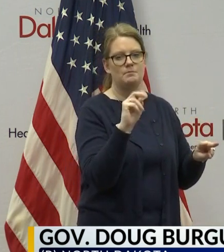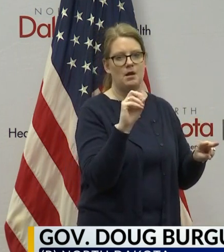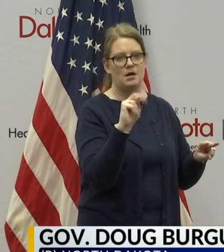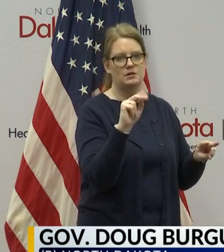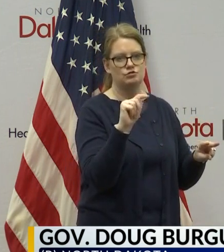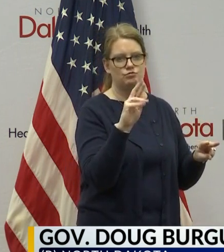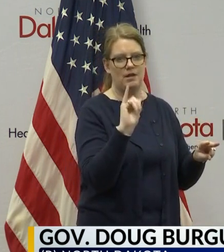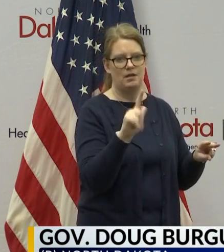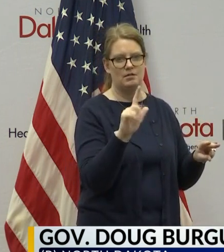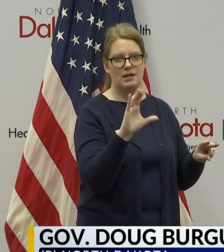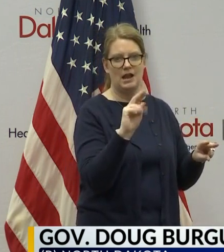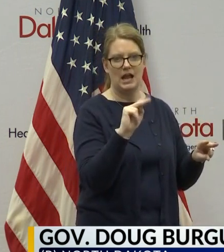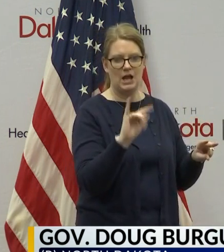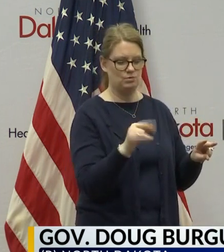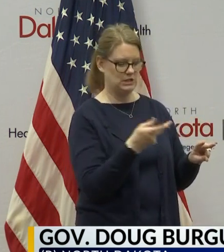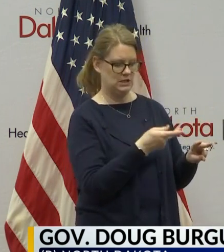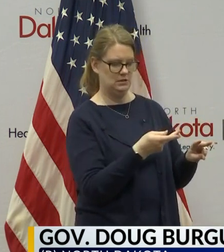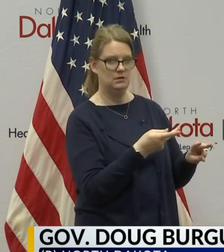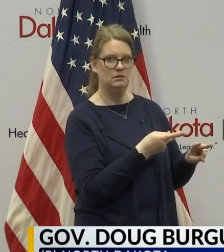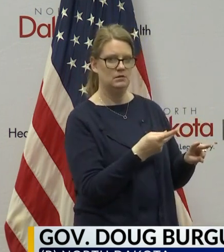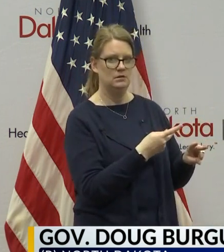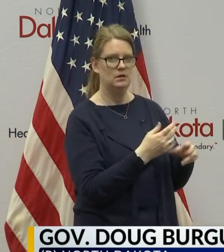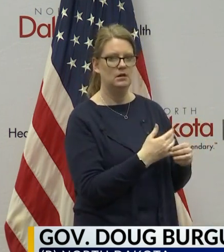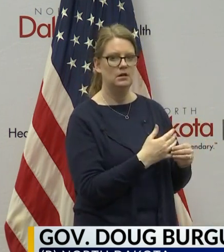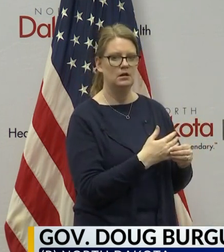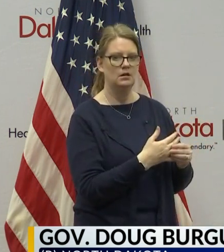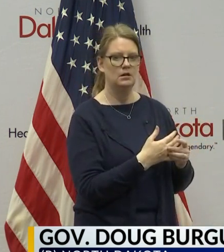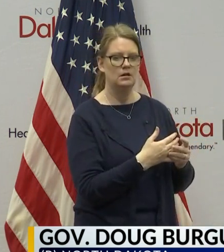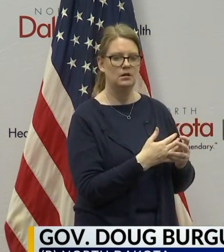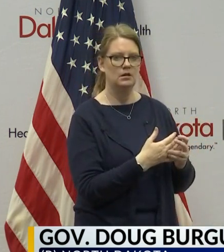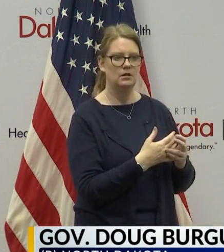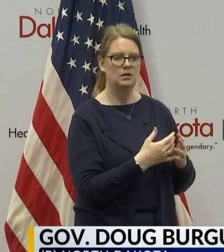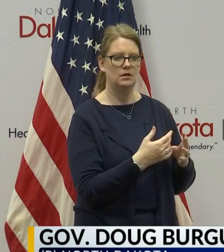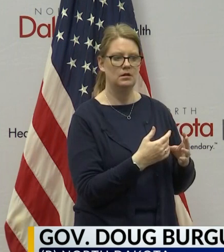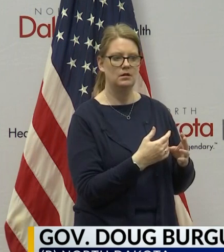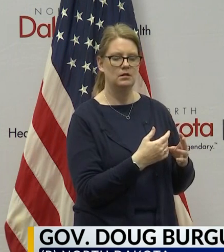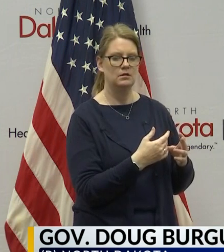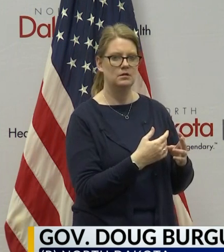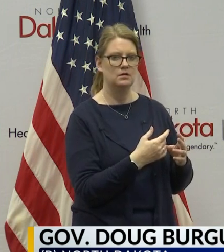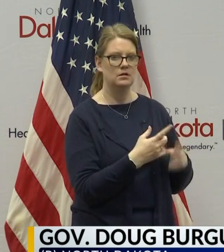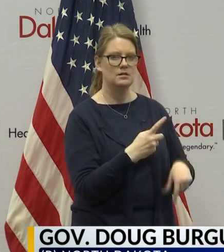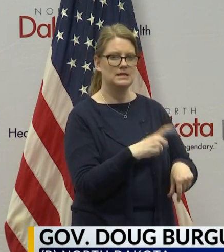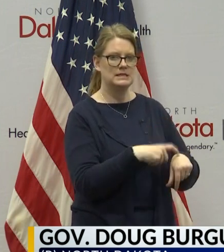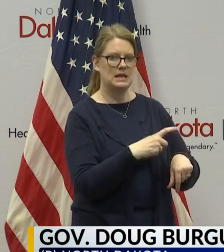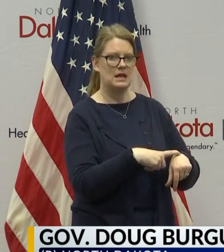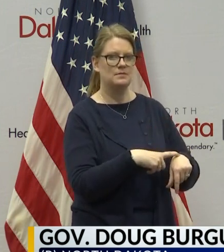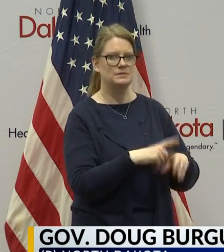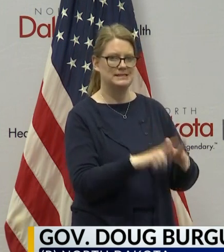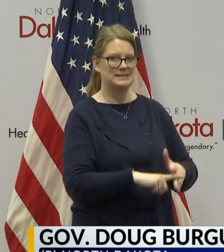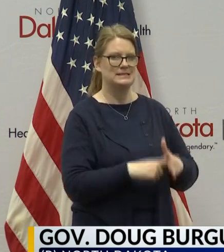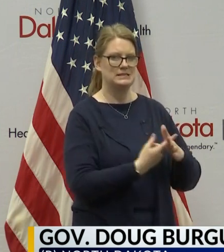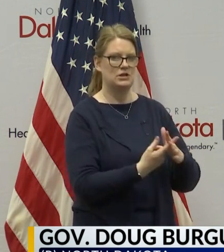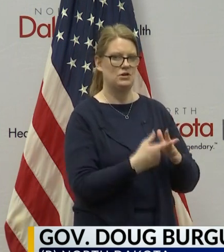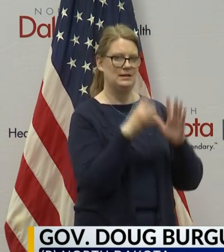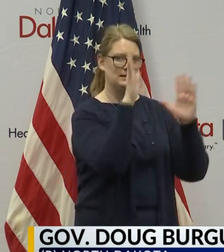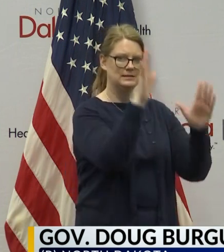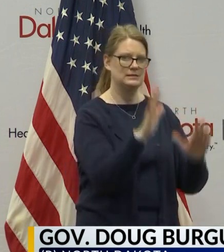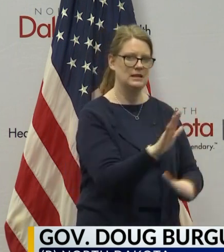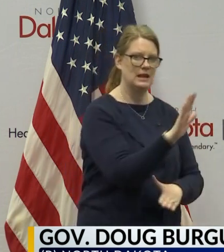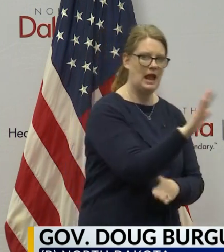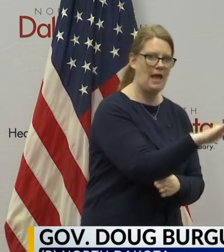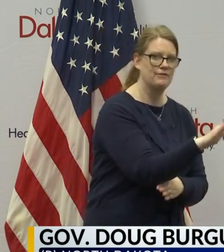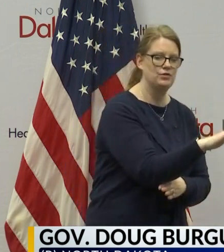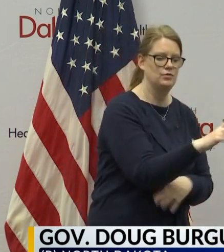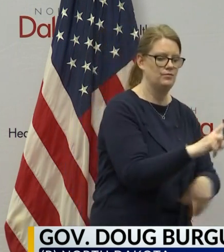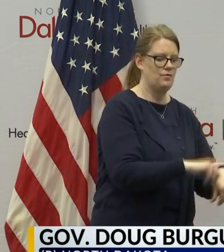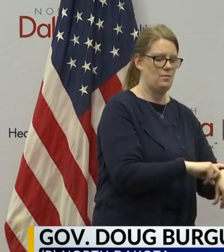They, again, that was meant to go, you know, on Sunday afternoon, and